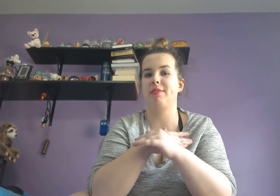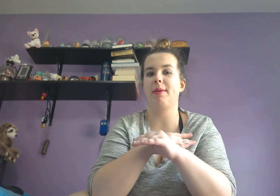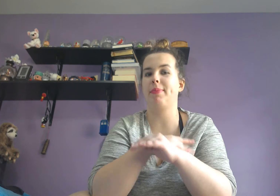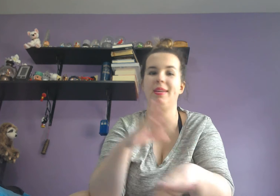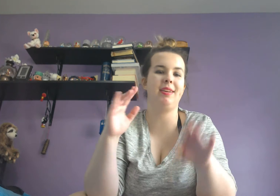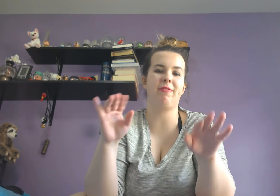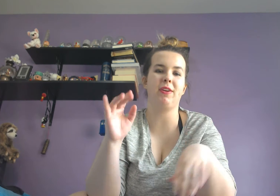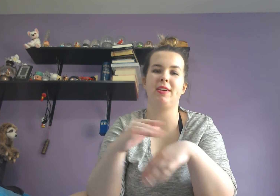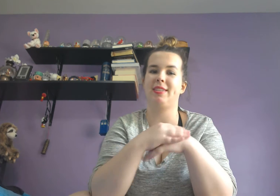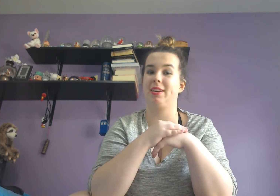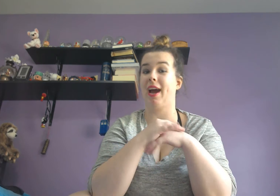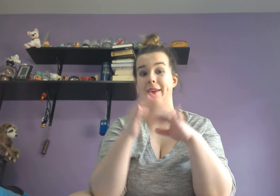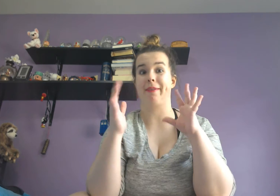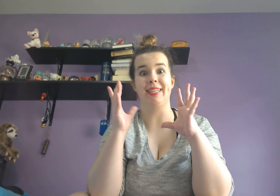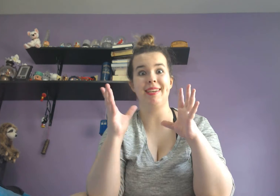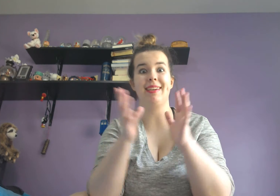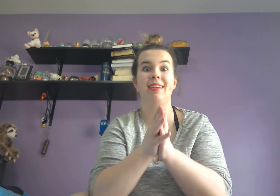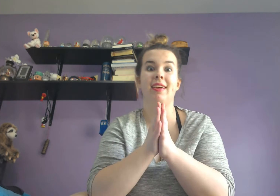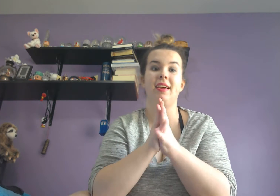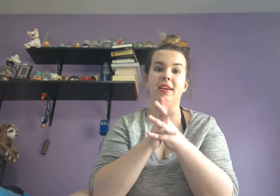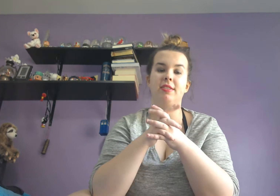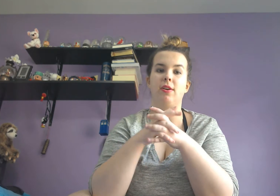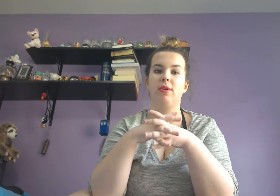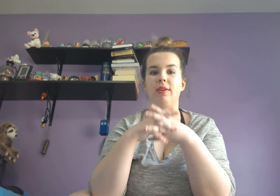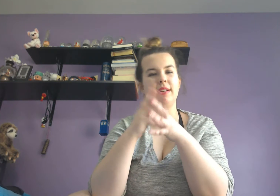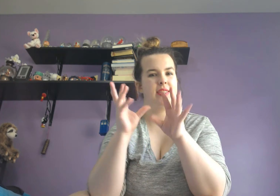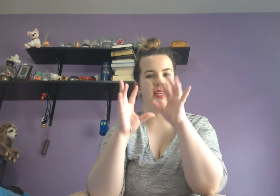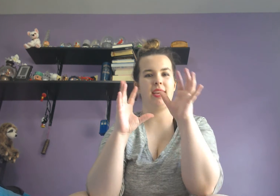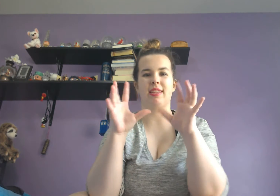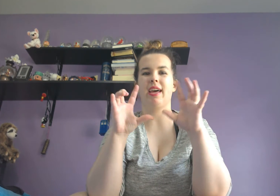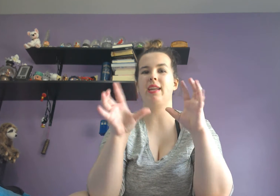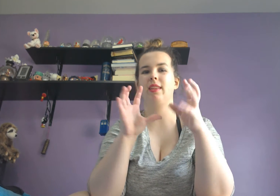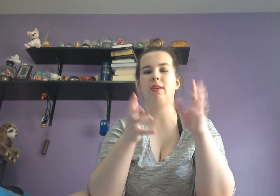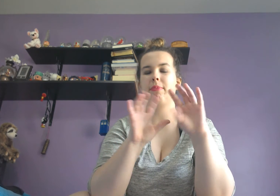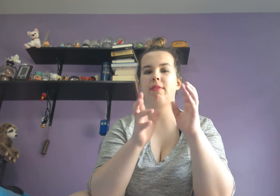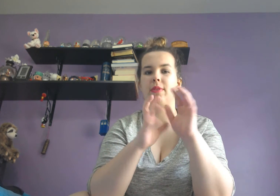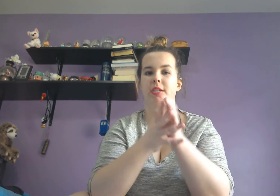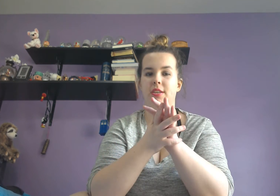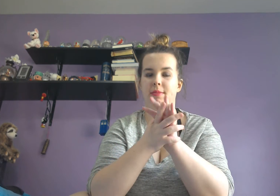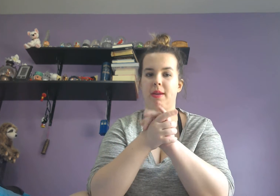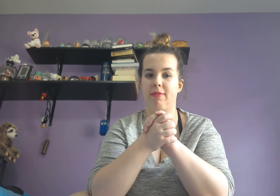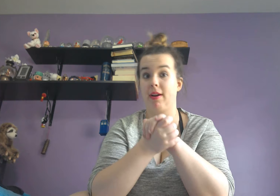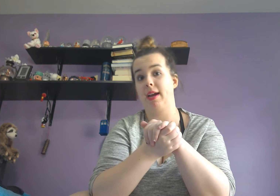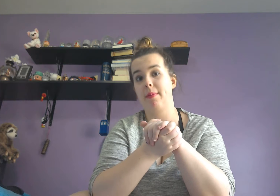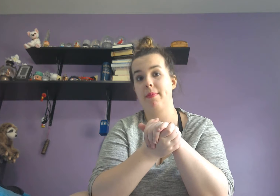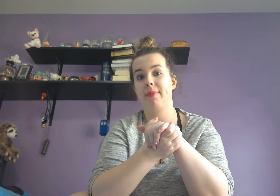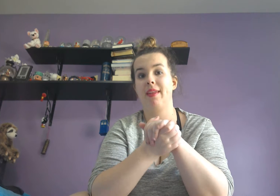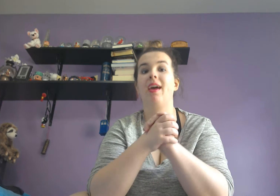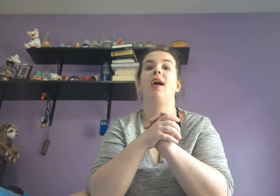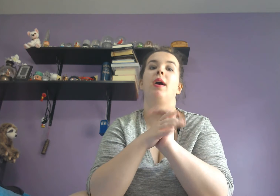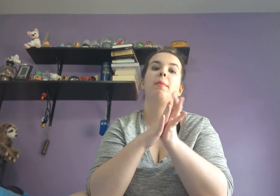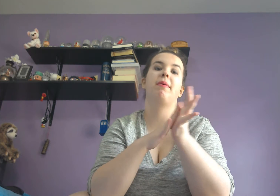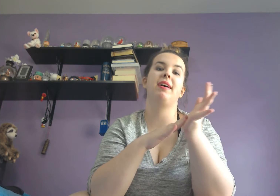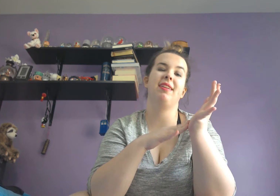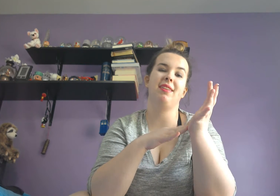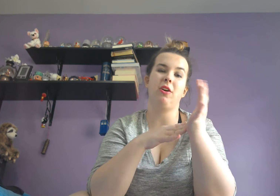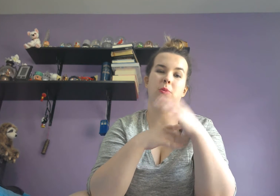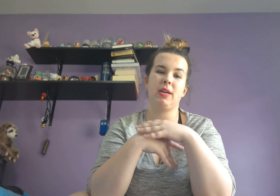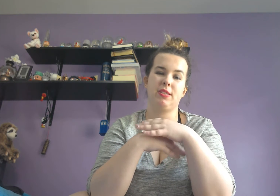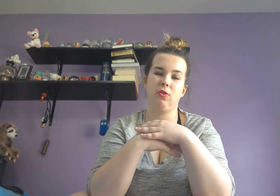completely fearless and kind of crazy so you did see, like, that little bit of readjustment for him but all the rest sort of